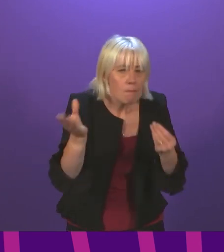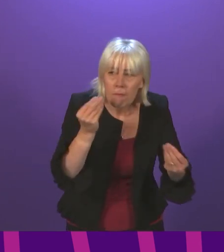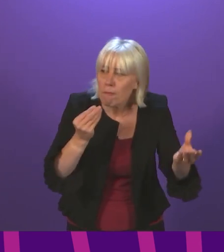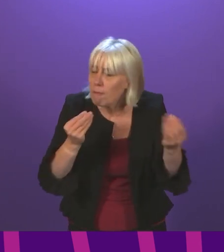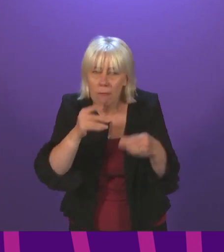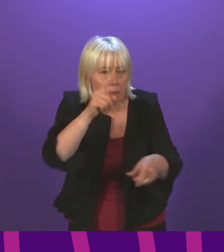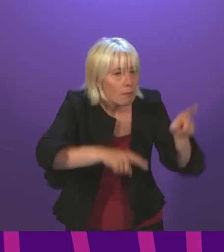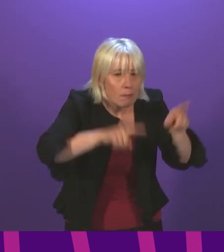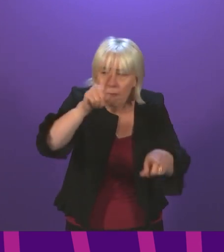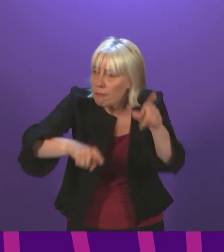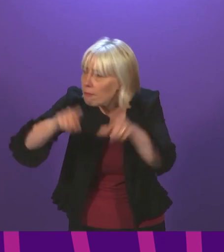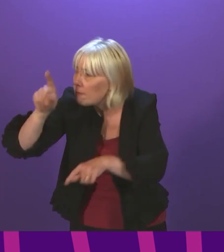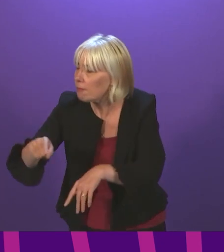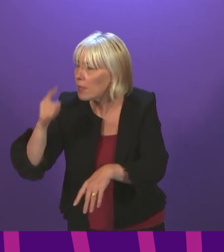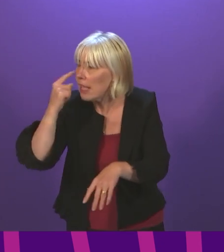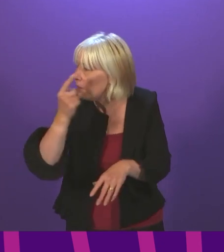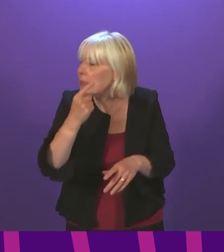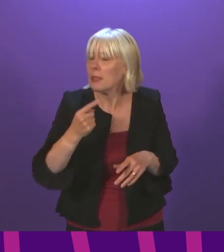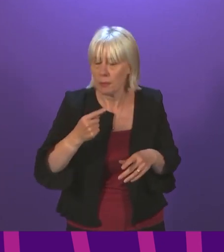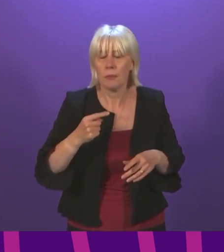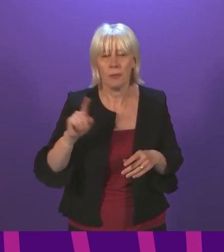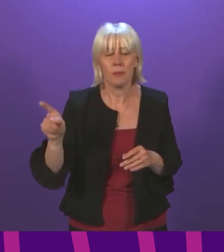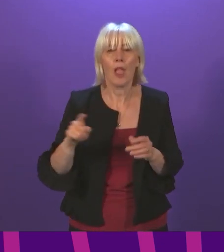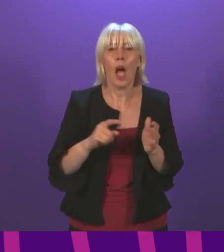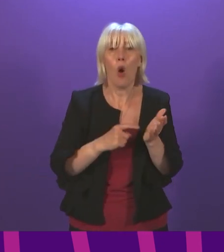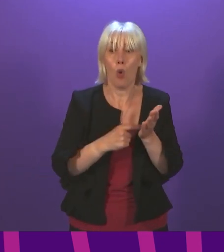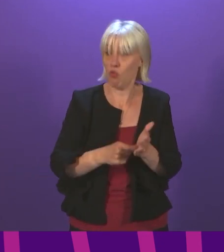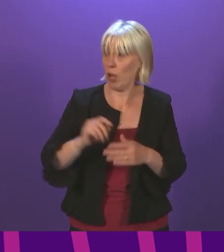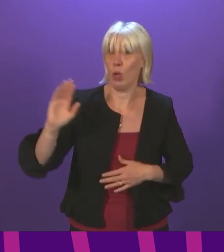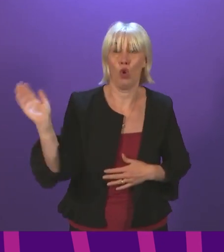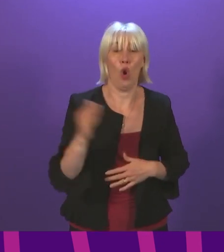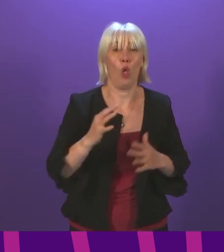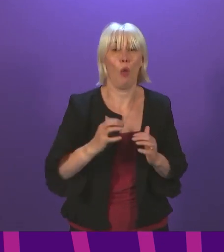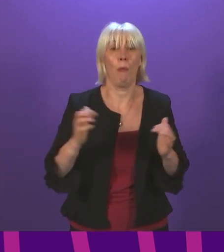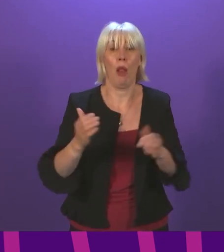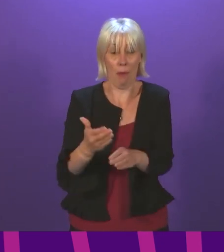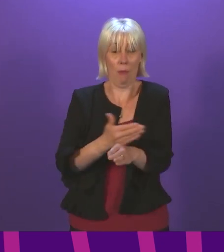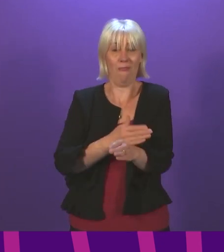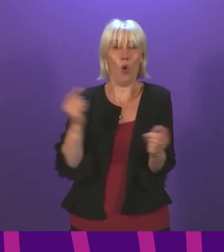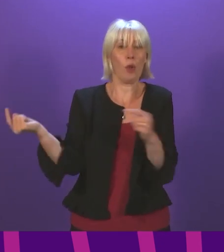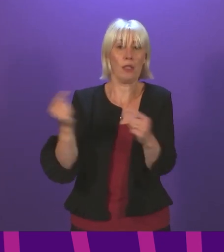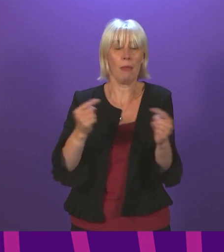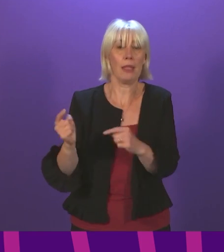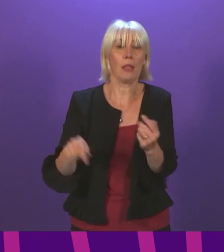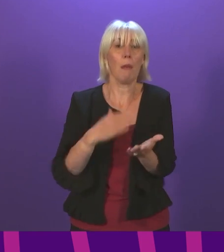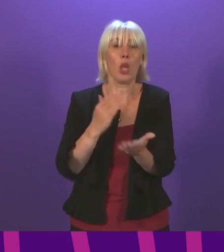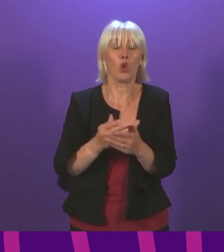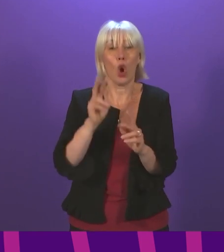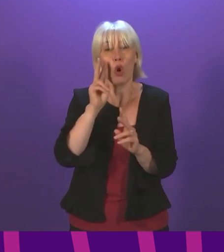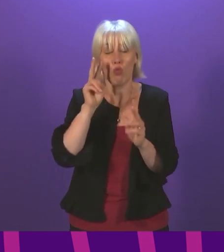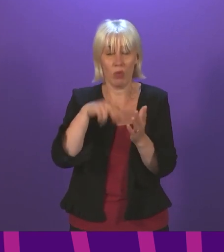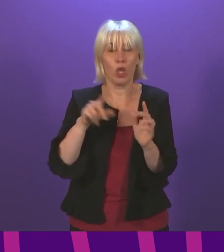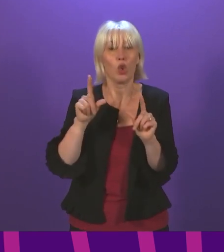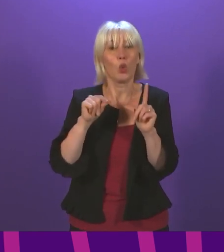to a range of evidence. I would recommend to all members of the parliament ahead of the debate today to read on Twitter the